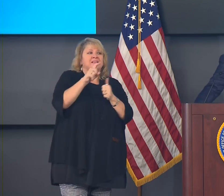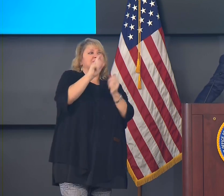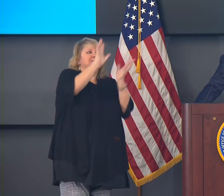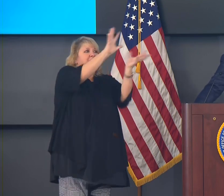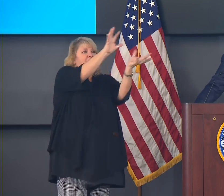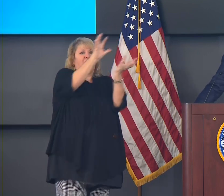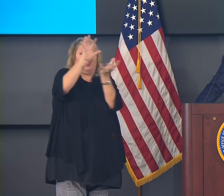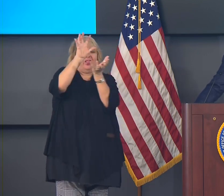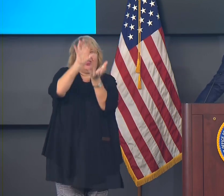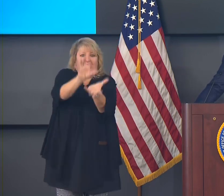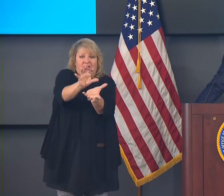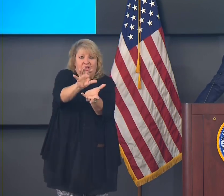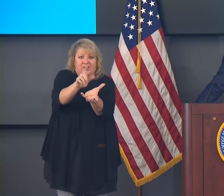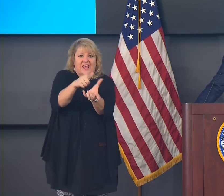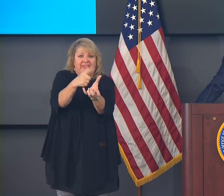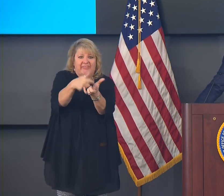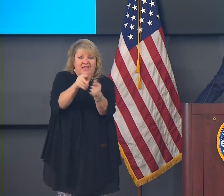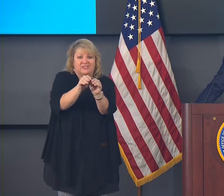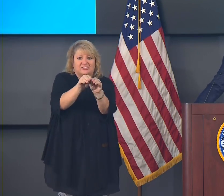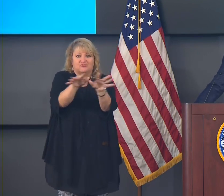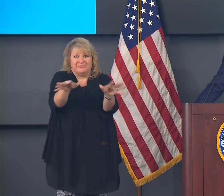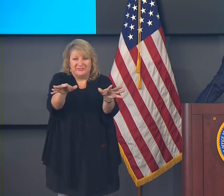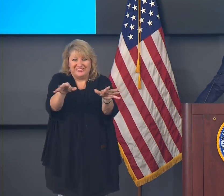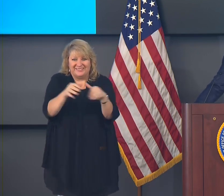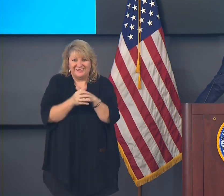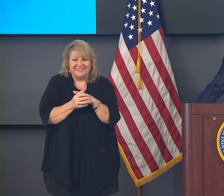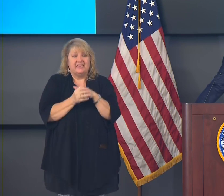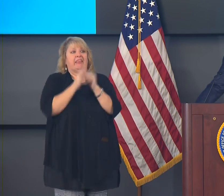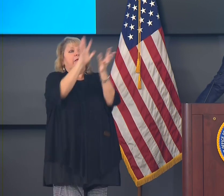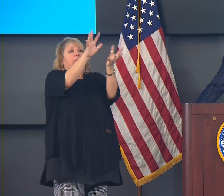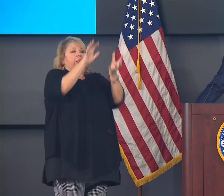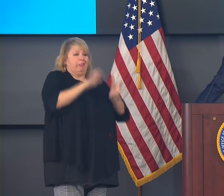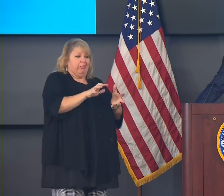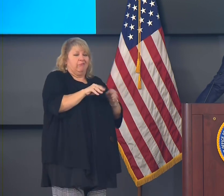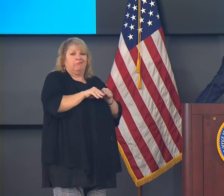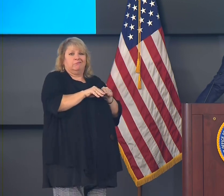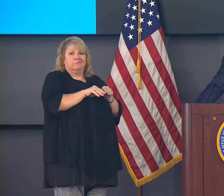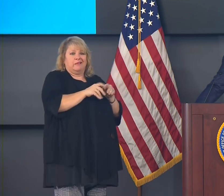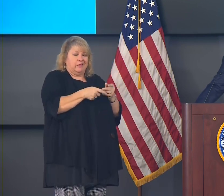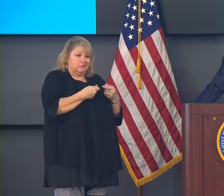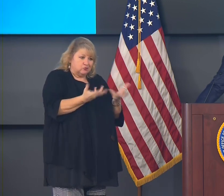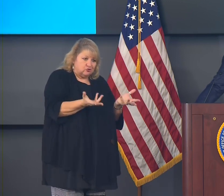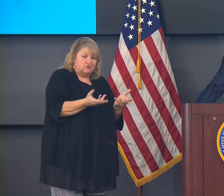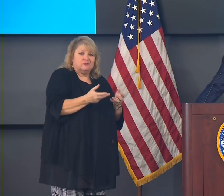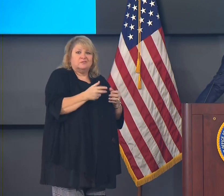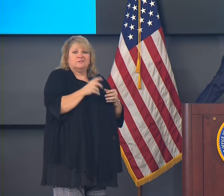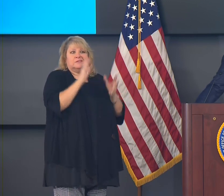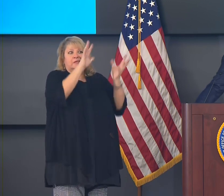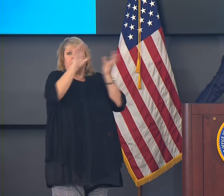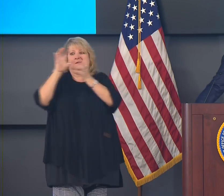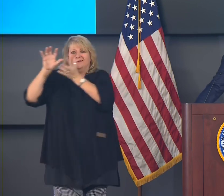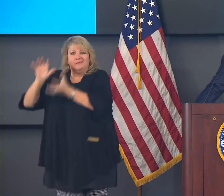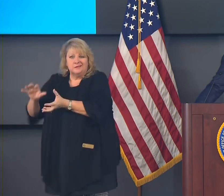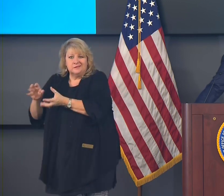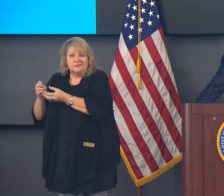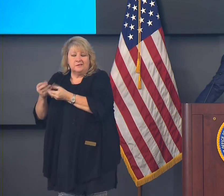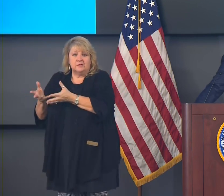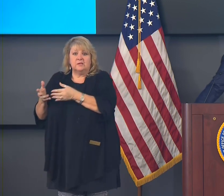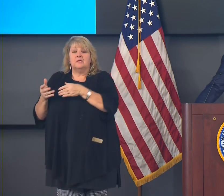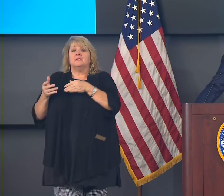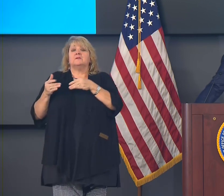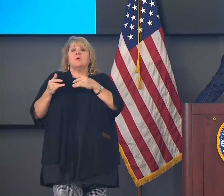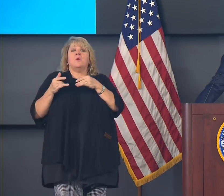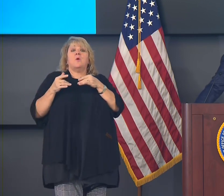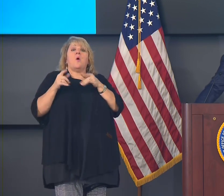then distribute it from there. They're still evaluating how long the vaccines remain stable once once they thaw out